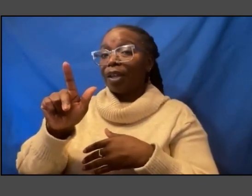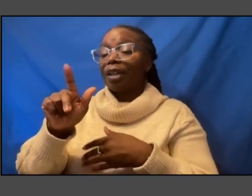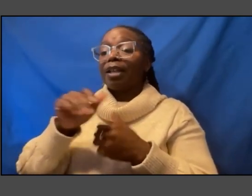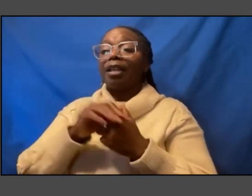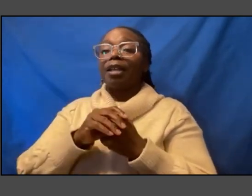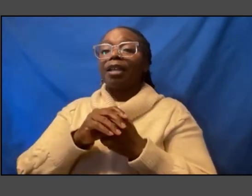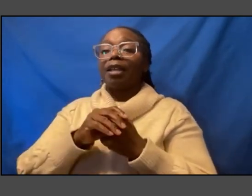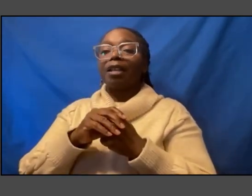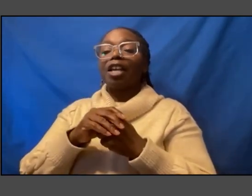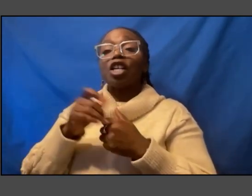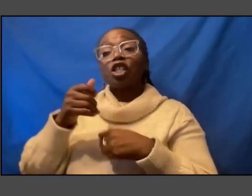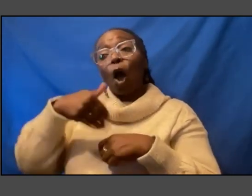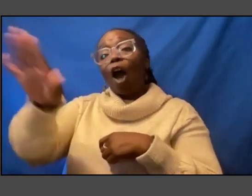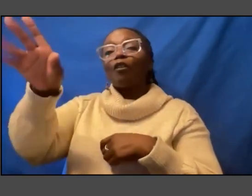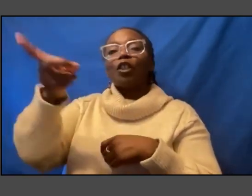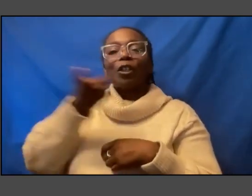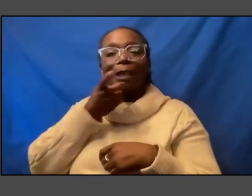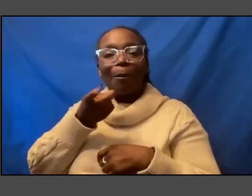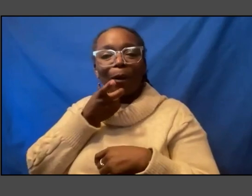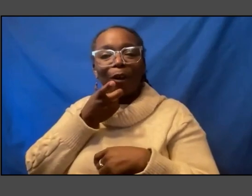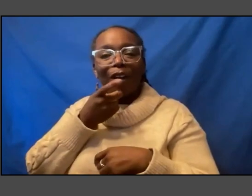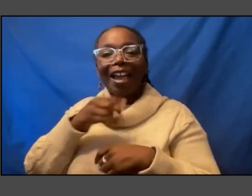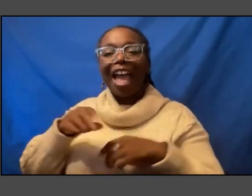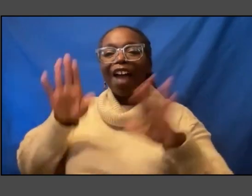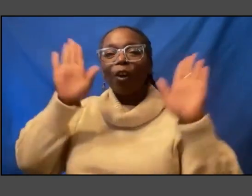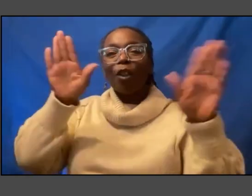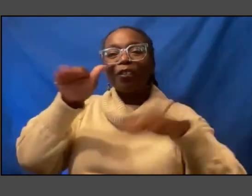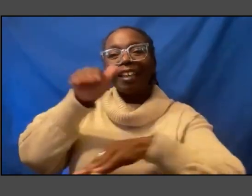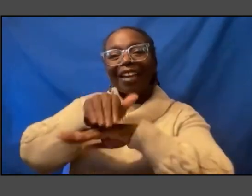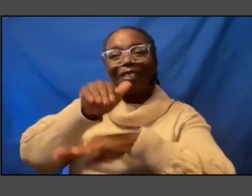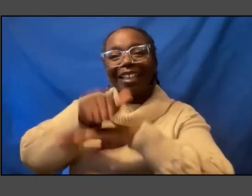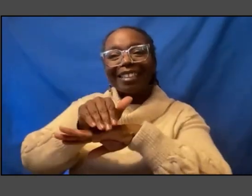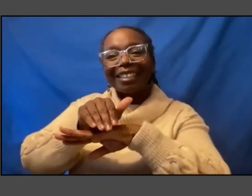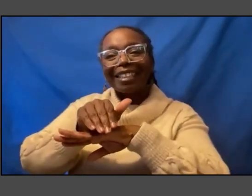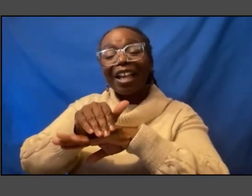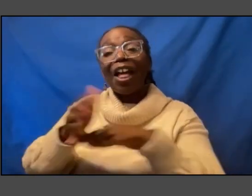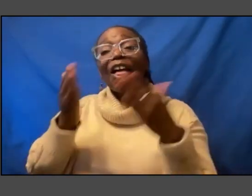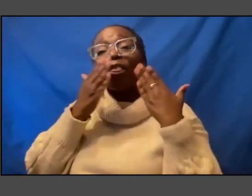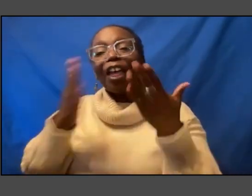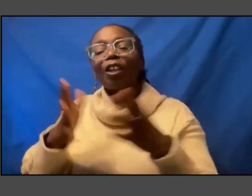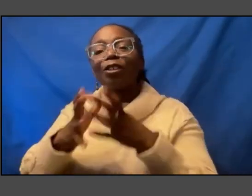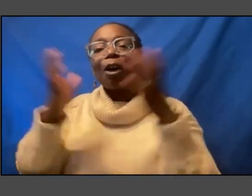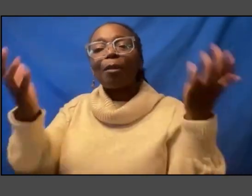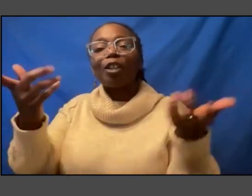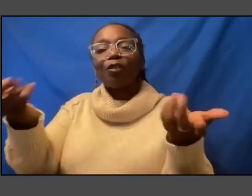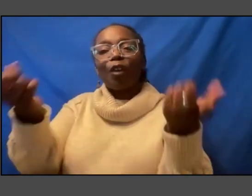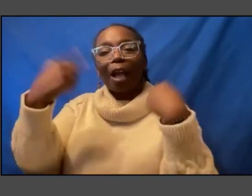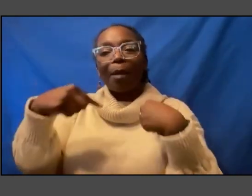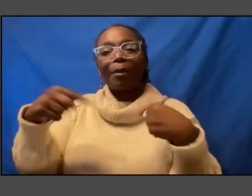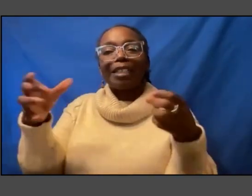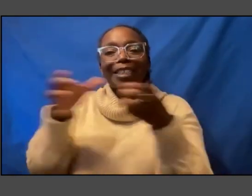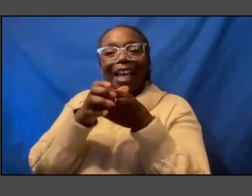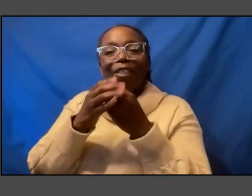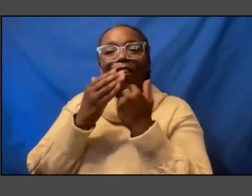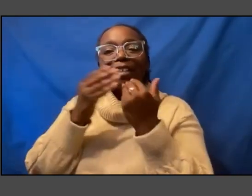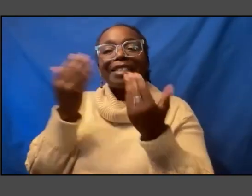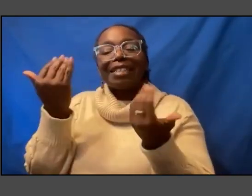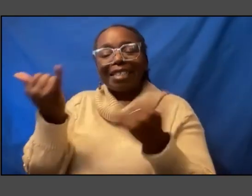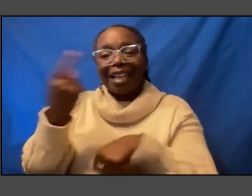have lovely evenings and thank you so much for coming together today and thank you lonnie bunch oh